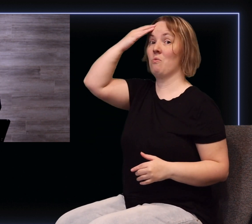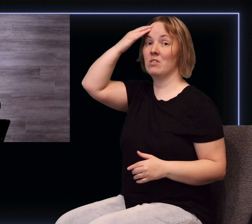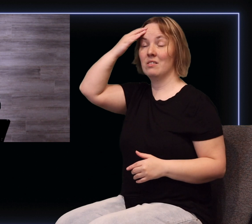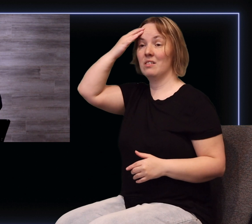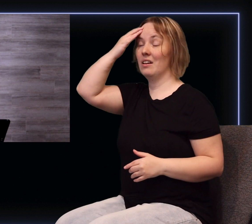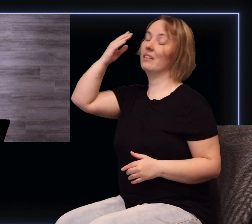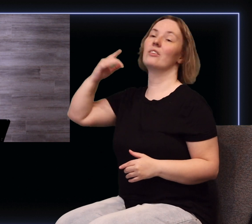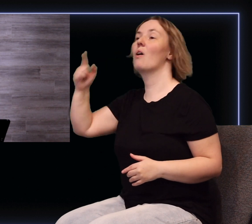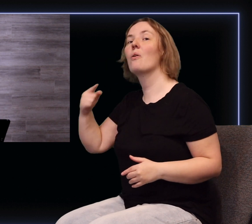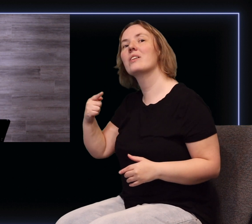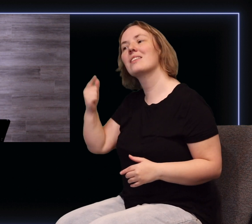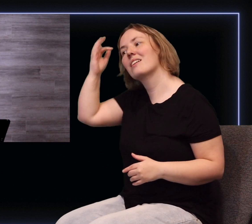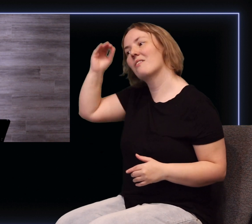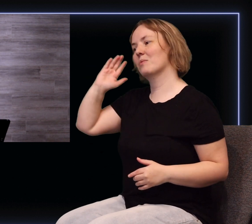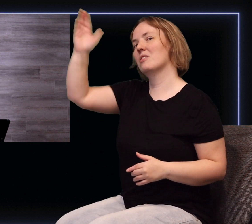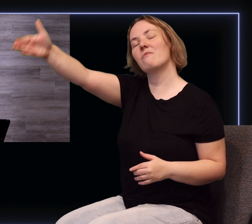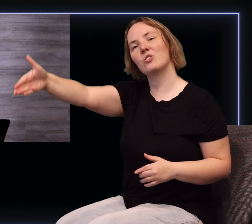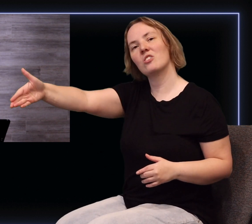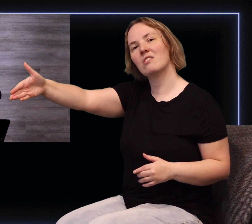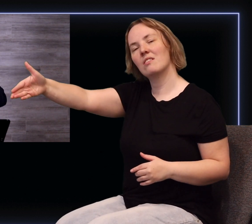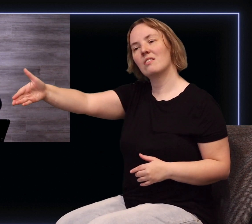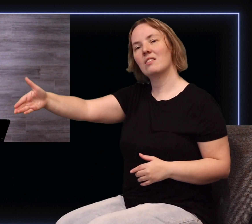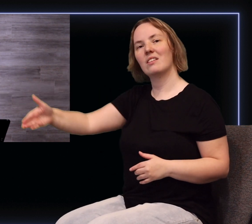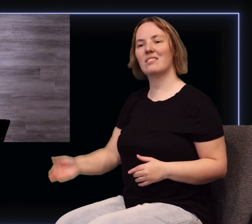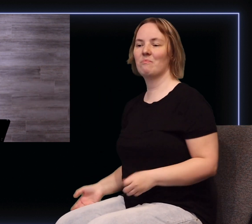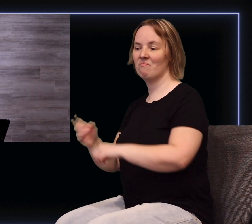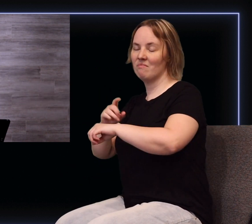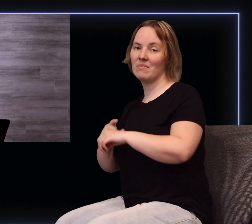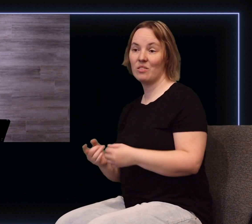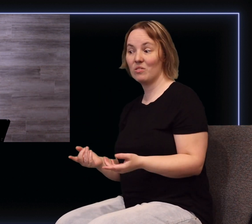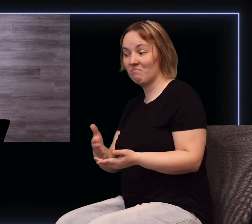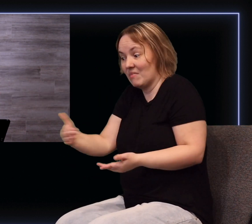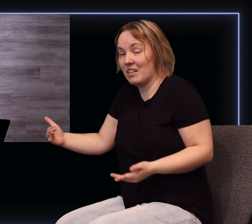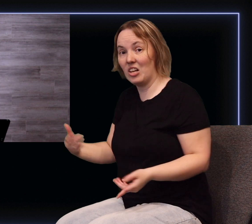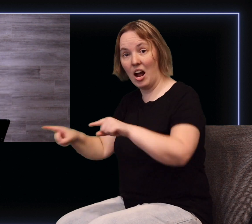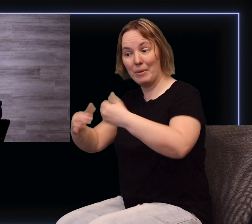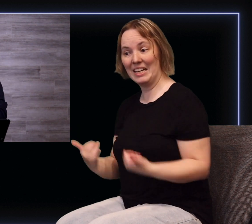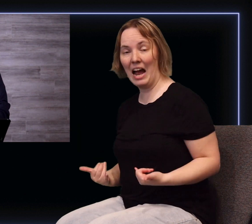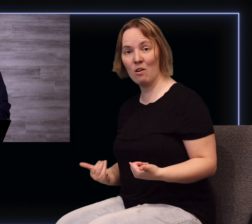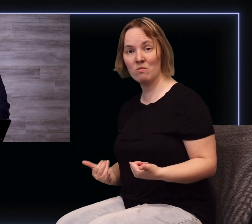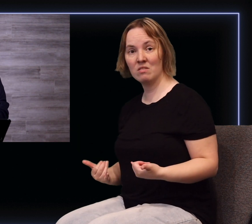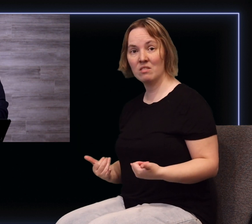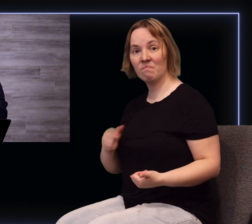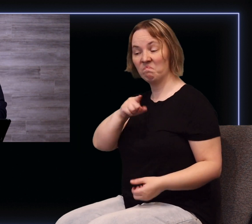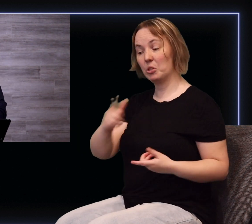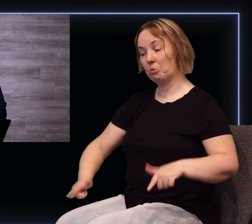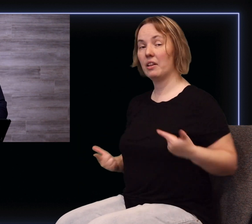well but you always think of as being futuristic, being another time, those things are taking place today. You are living